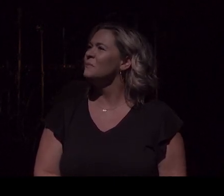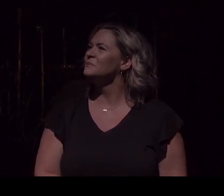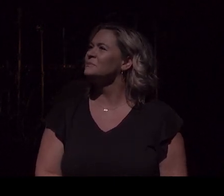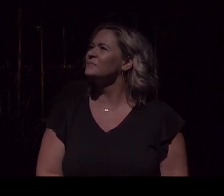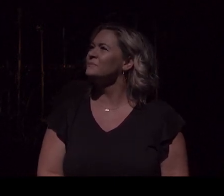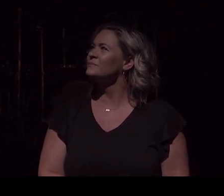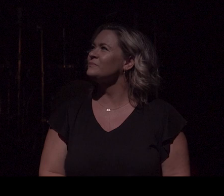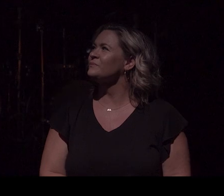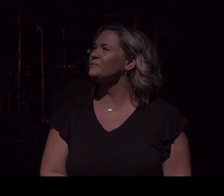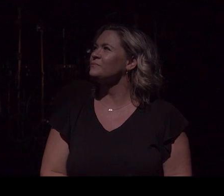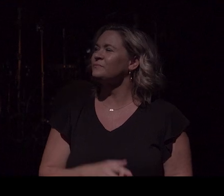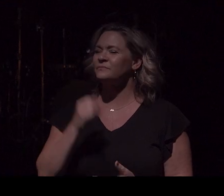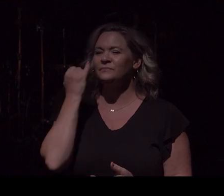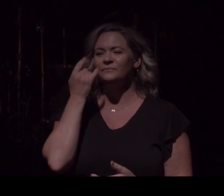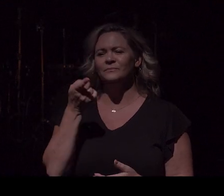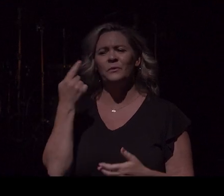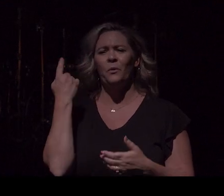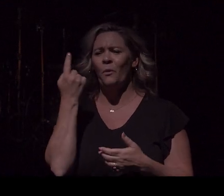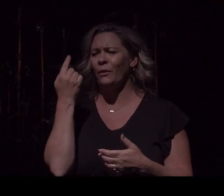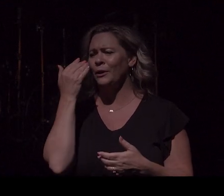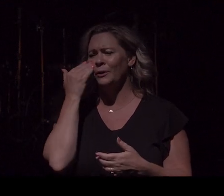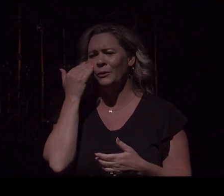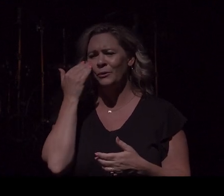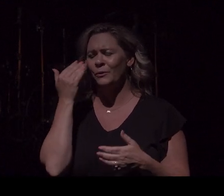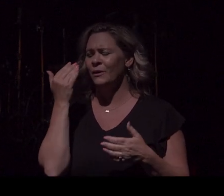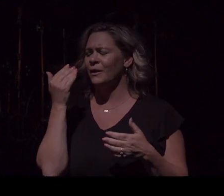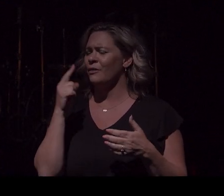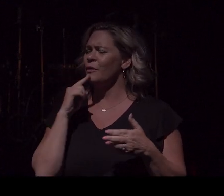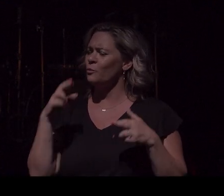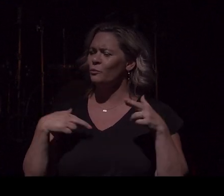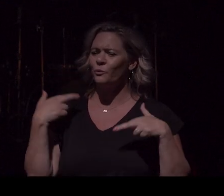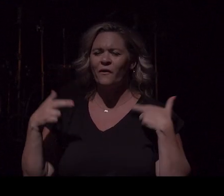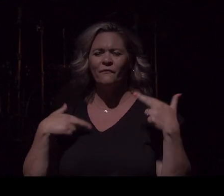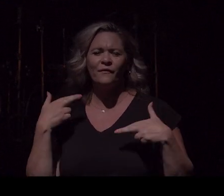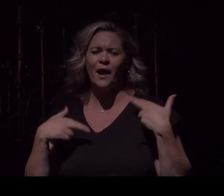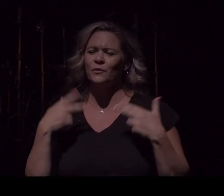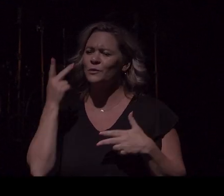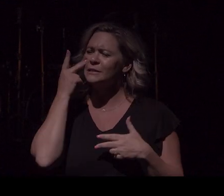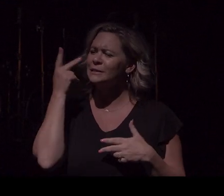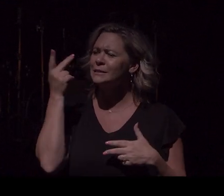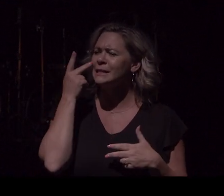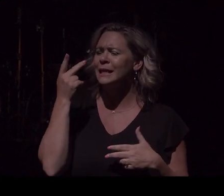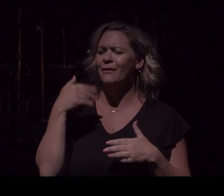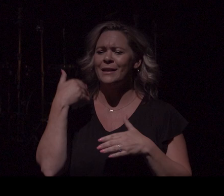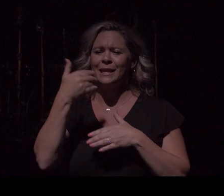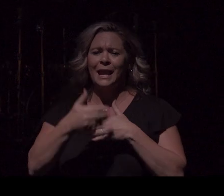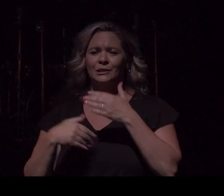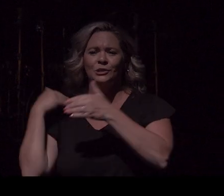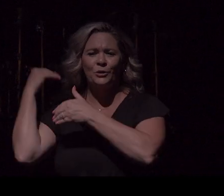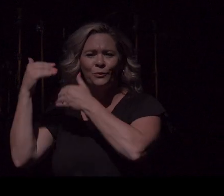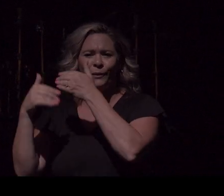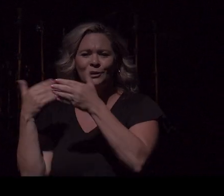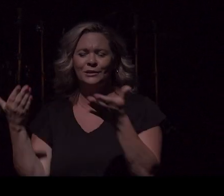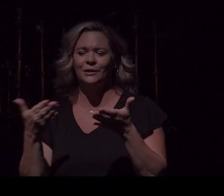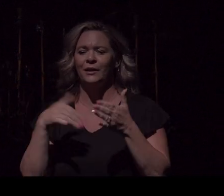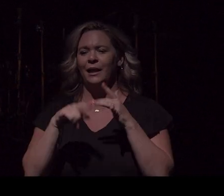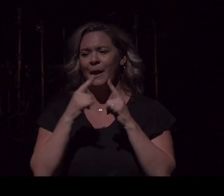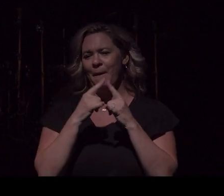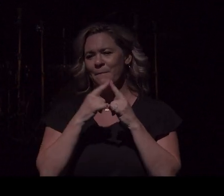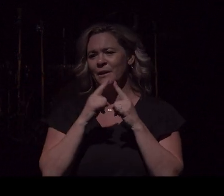If you only knew the revival we're seeing in the next generation here at camp, and it's possible because of you, I